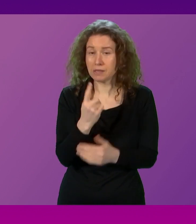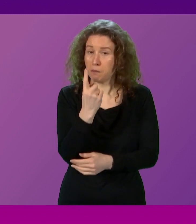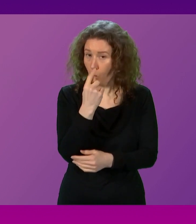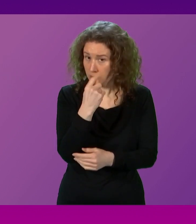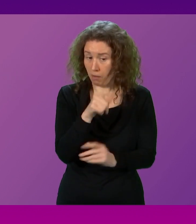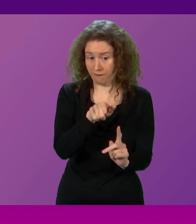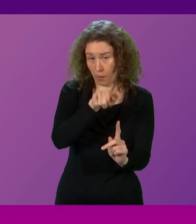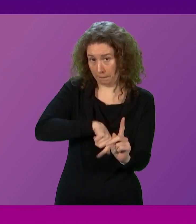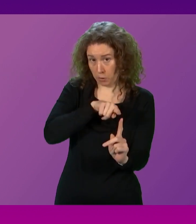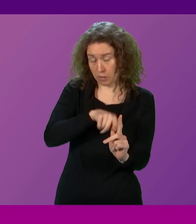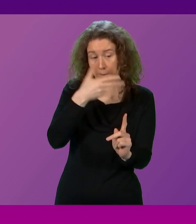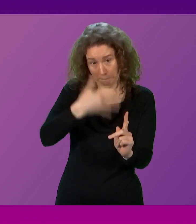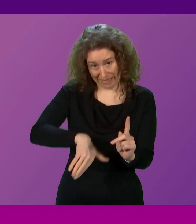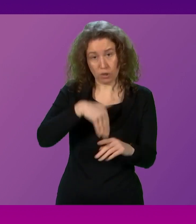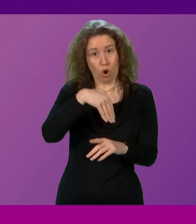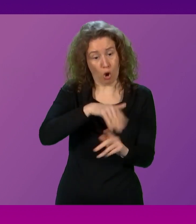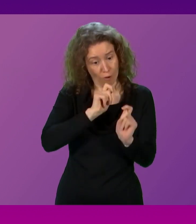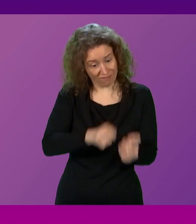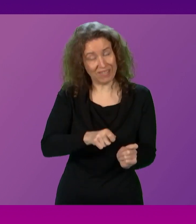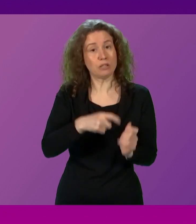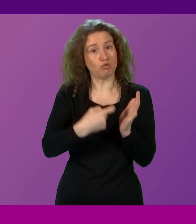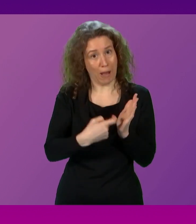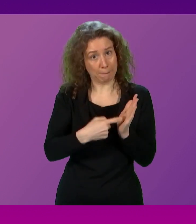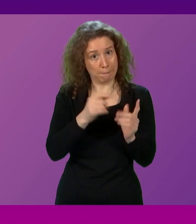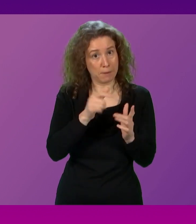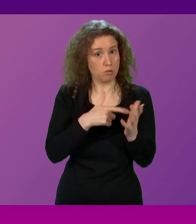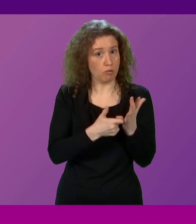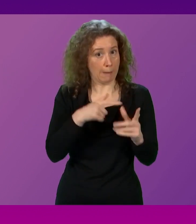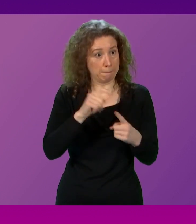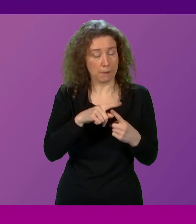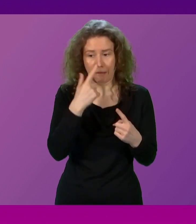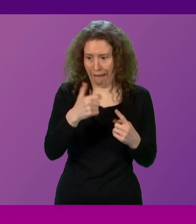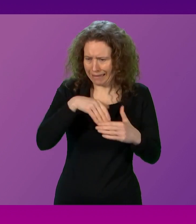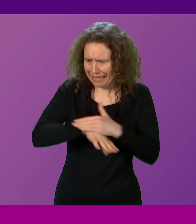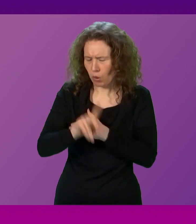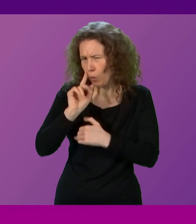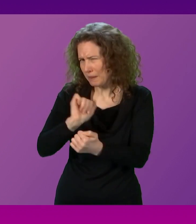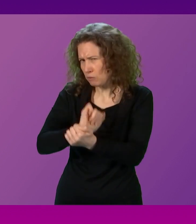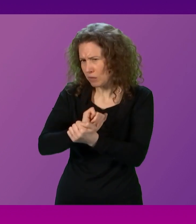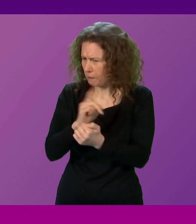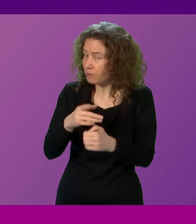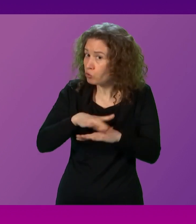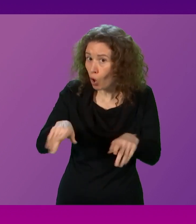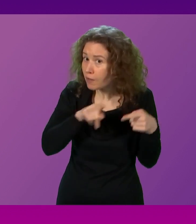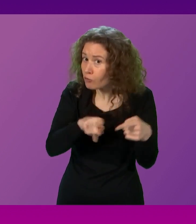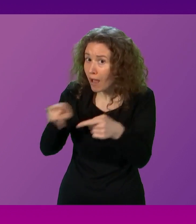for a rapist to be held in a woman's prison, as he is just now, and not be a threat to women?